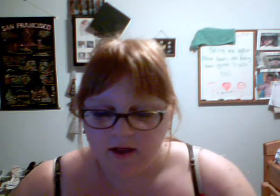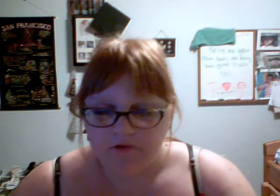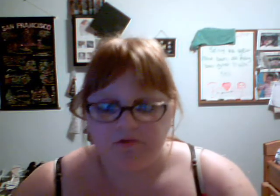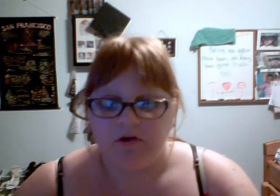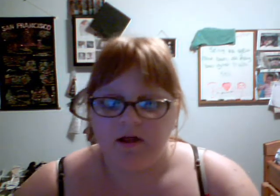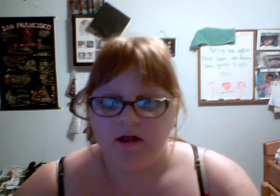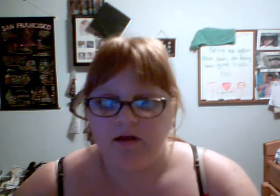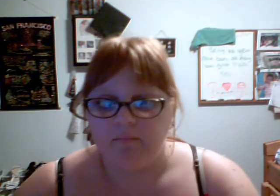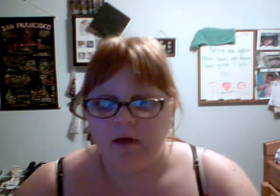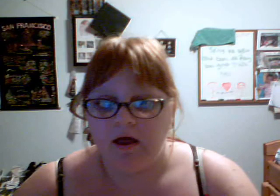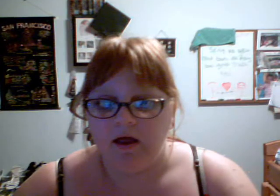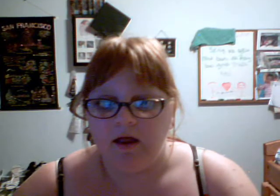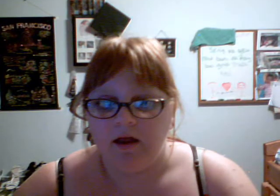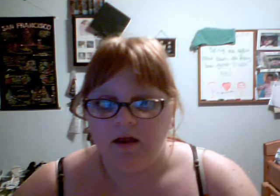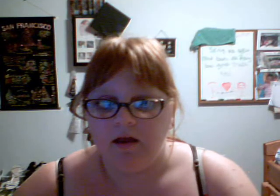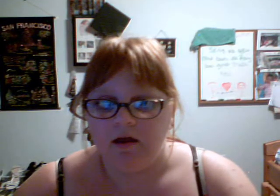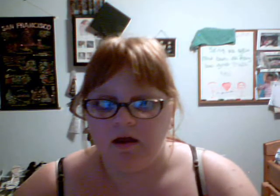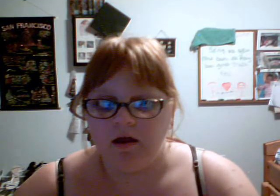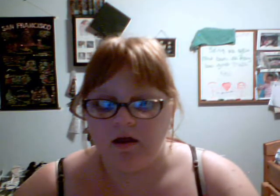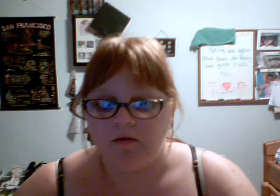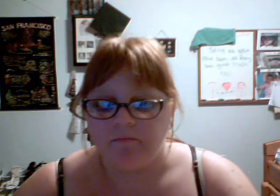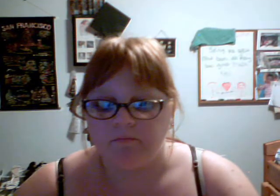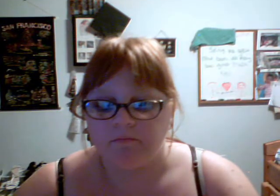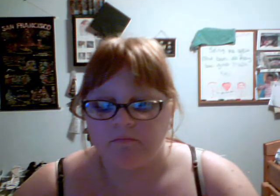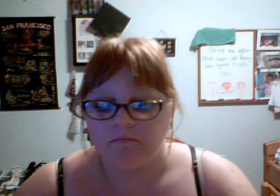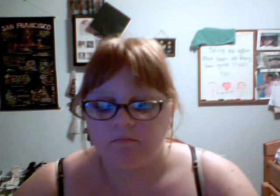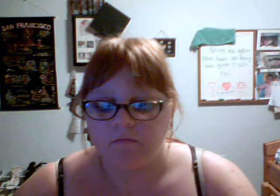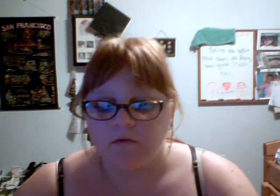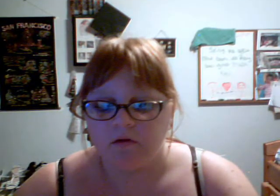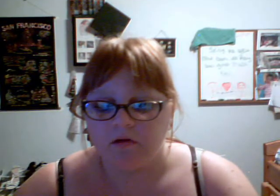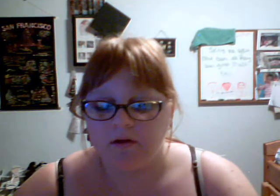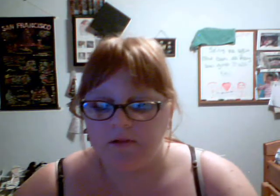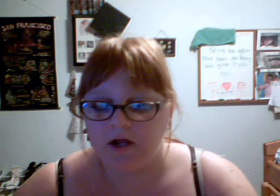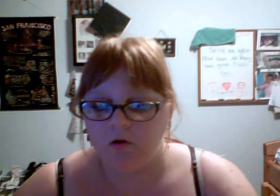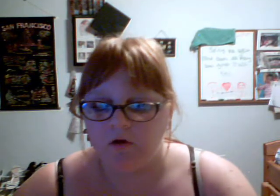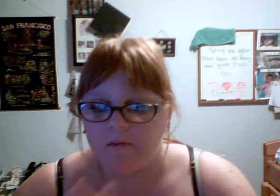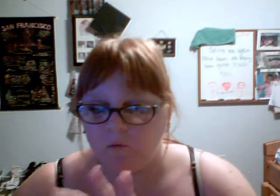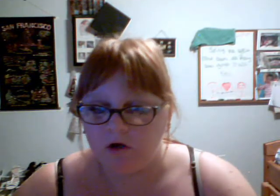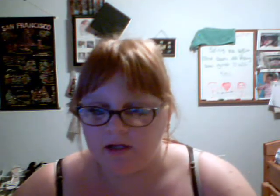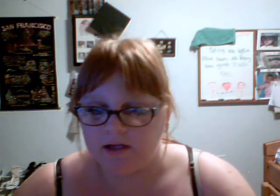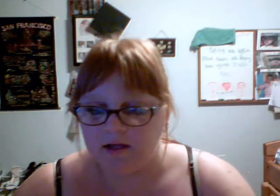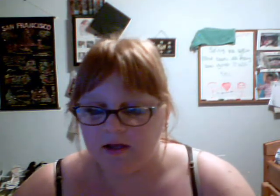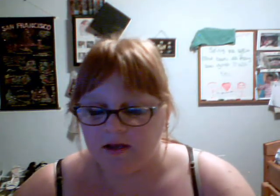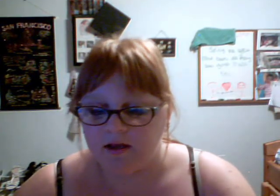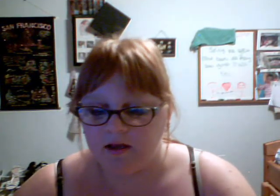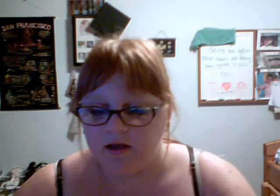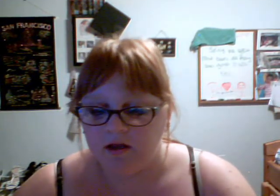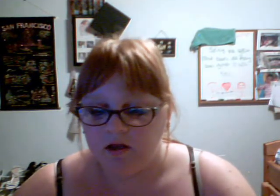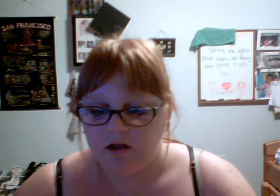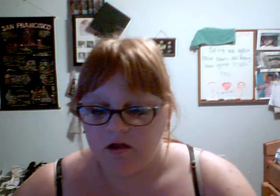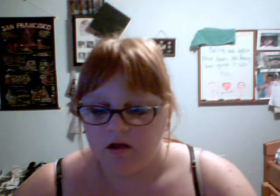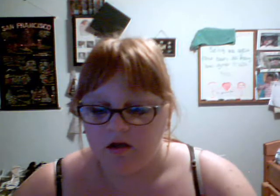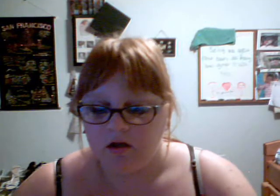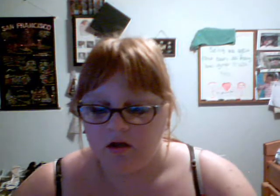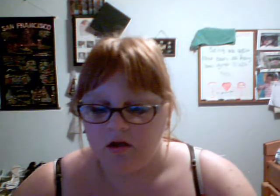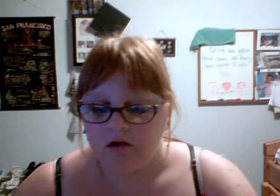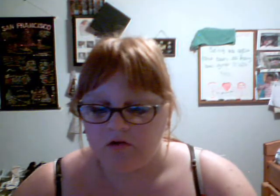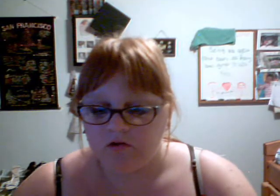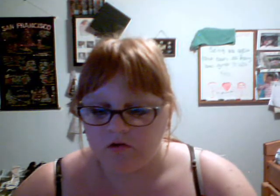yesterday my, um, somebody got a hold of my wallet and they stole,